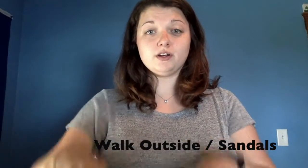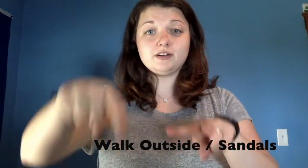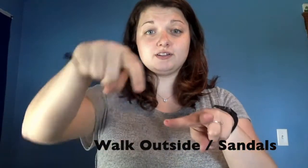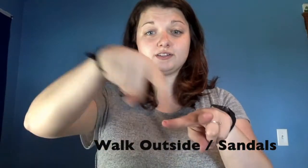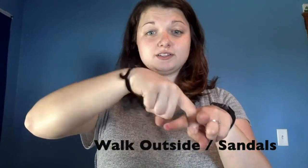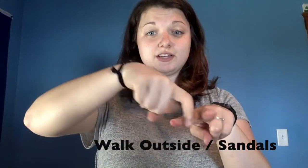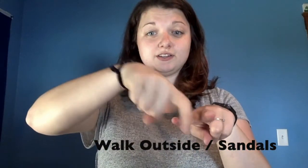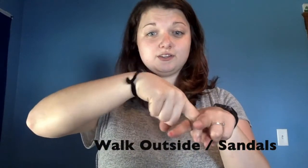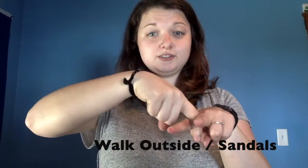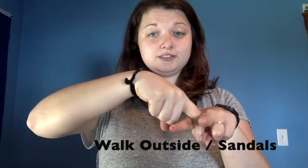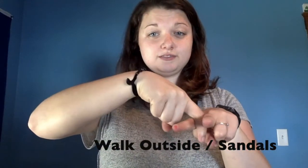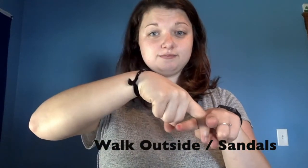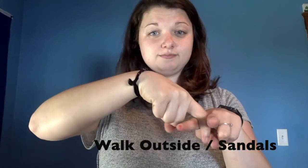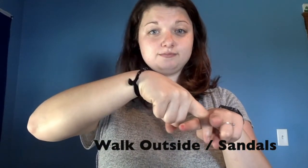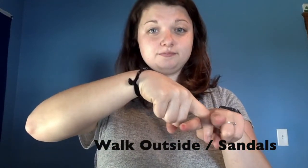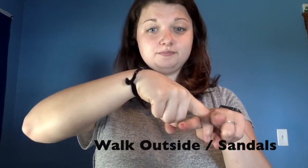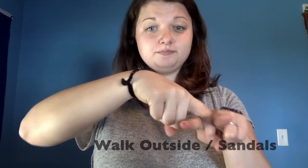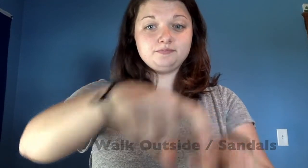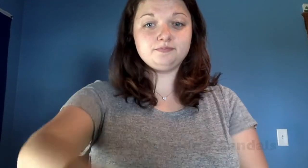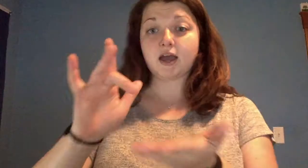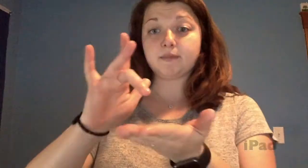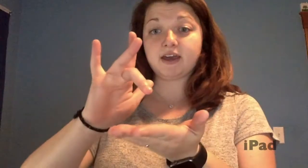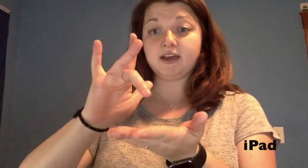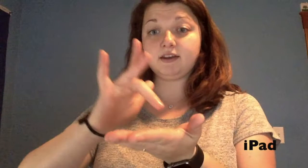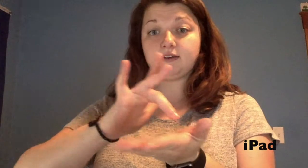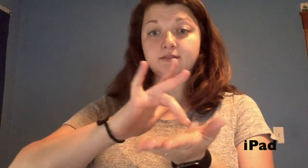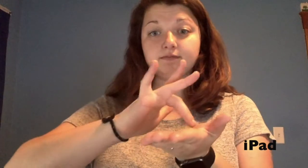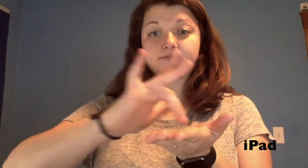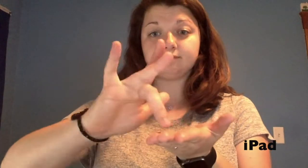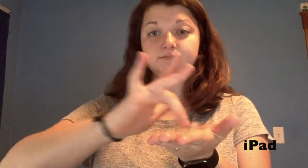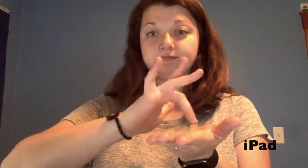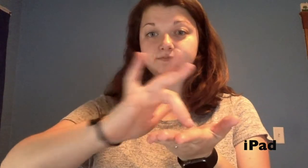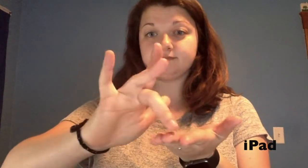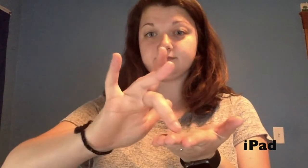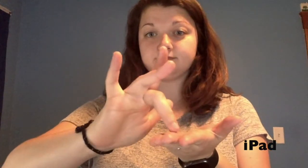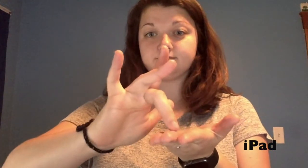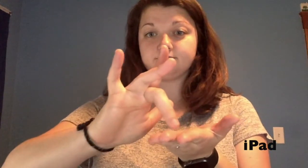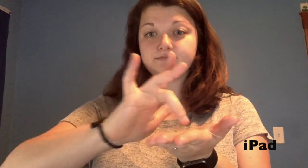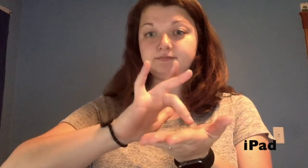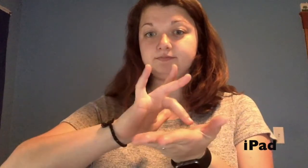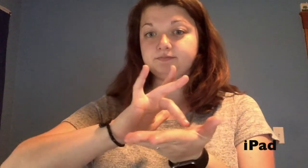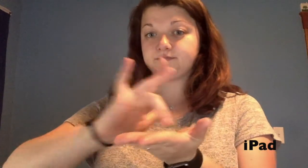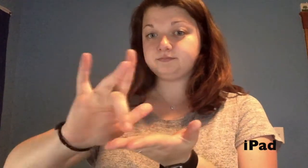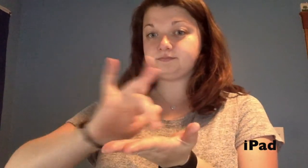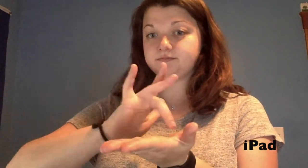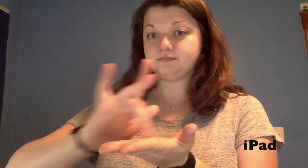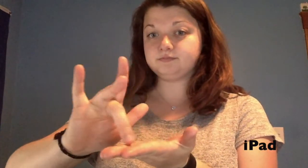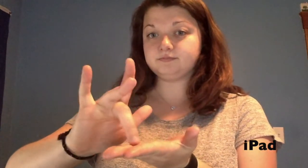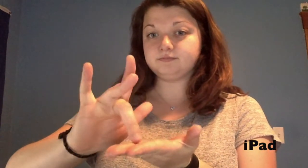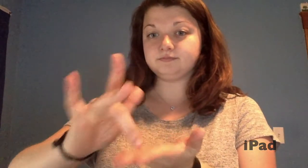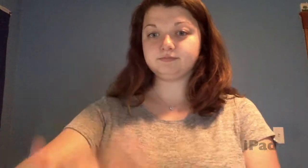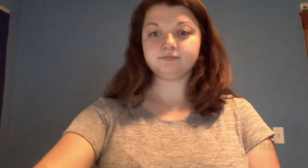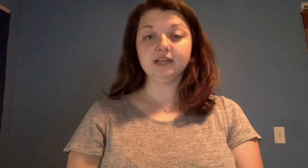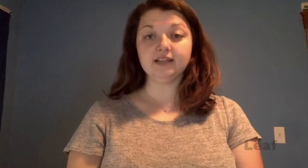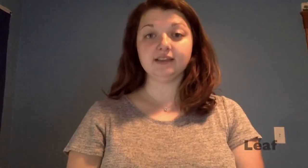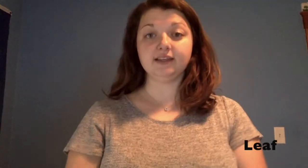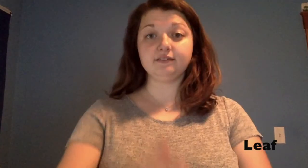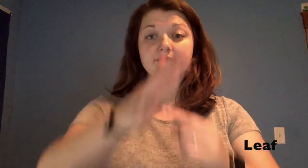sandals, iPad, leaf,